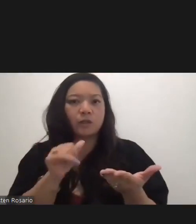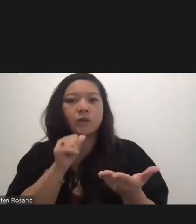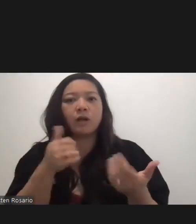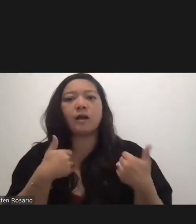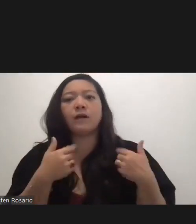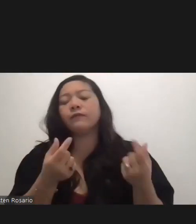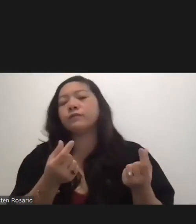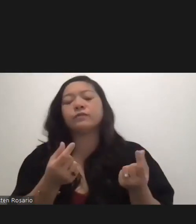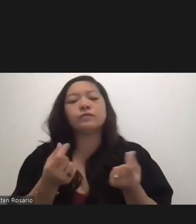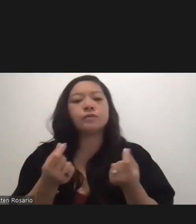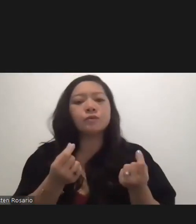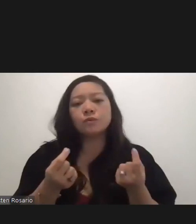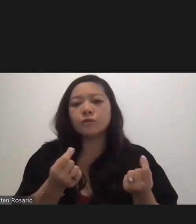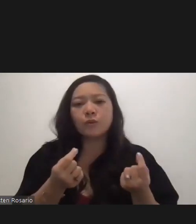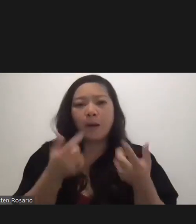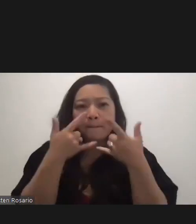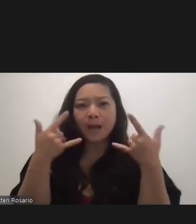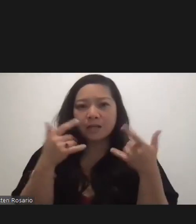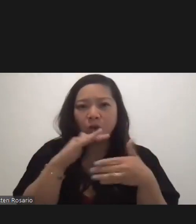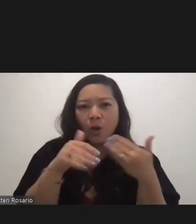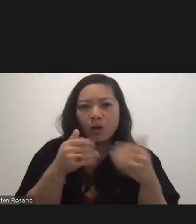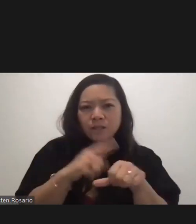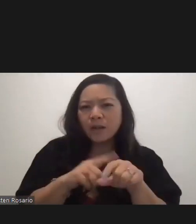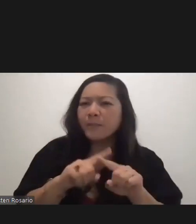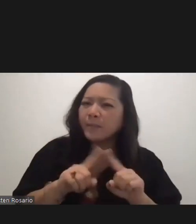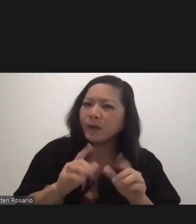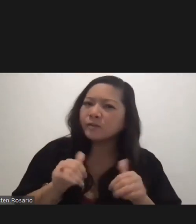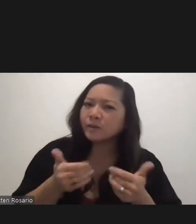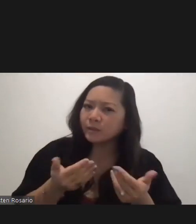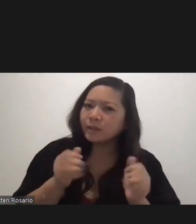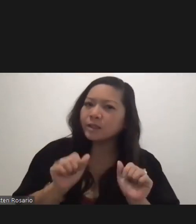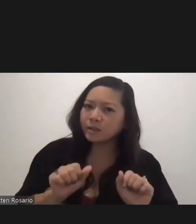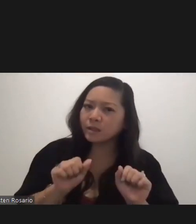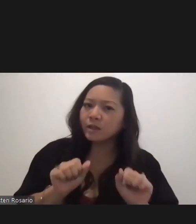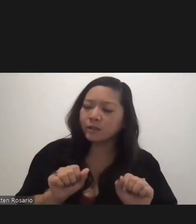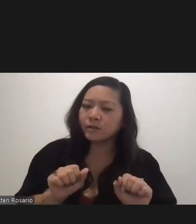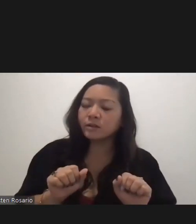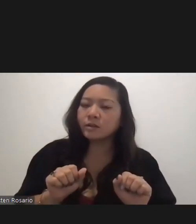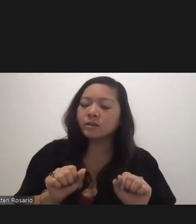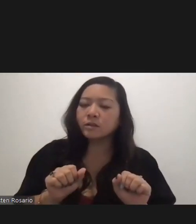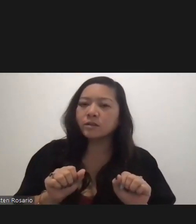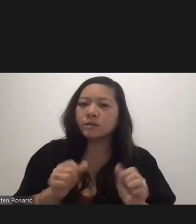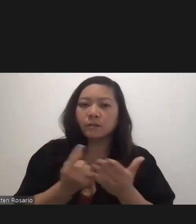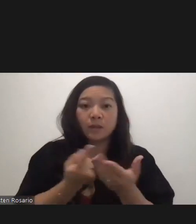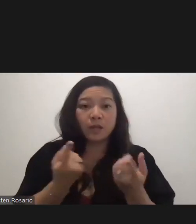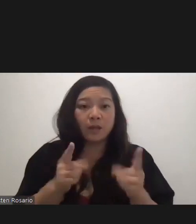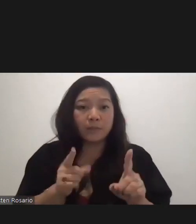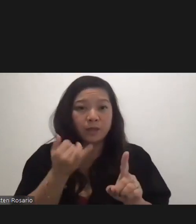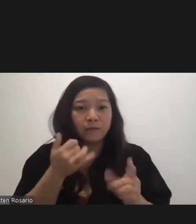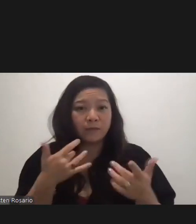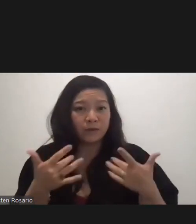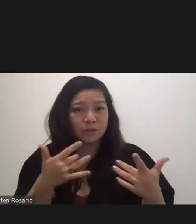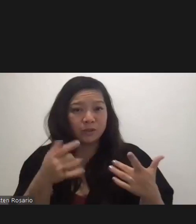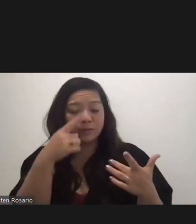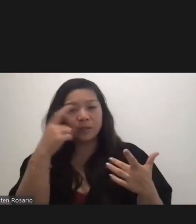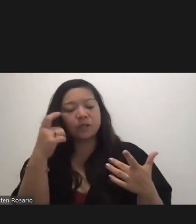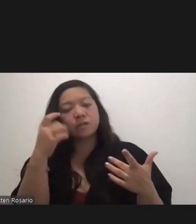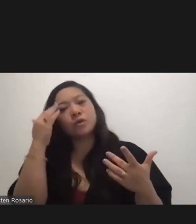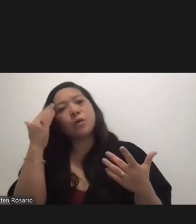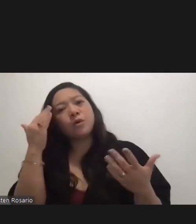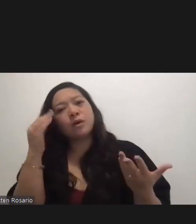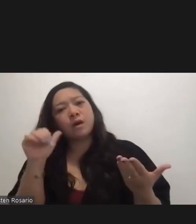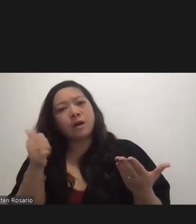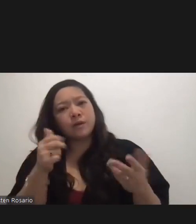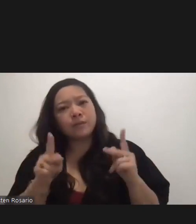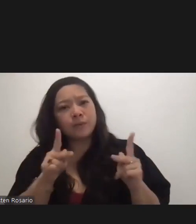mask all the time. However, there can be an unintended consequence they have to consider because you have to consider the